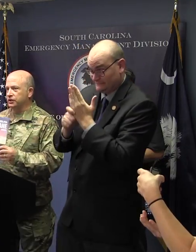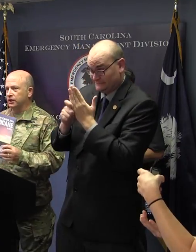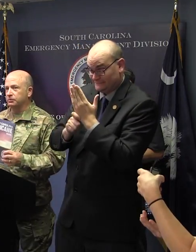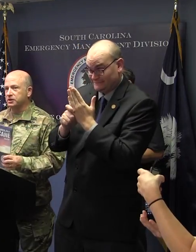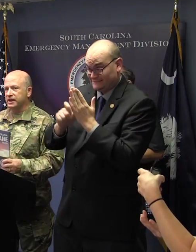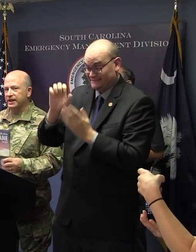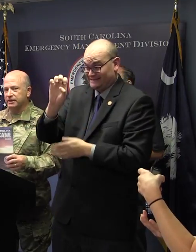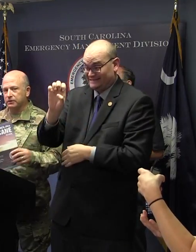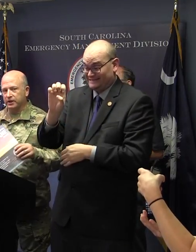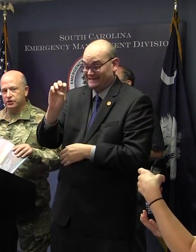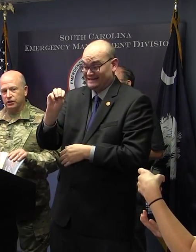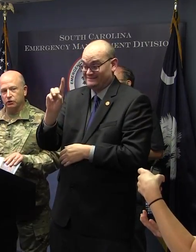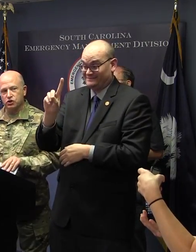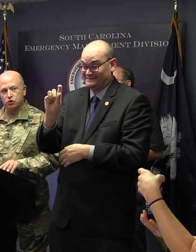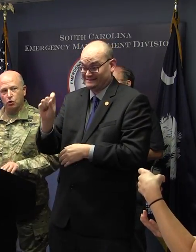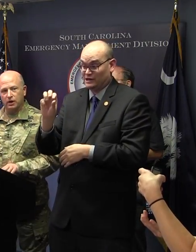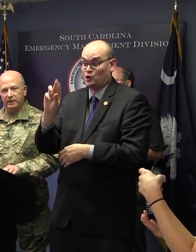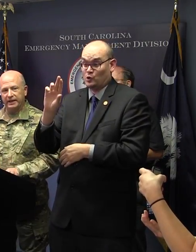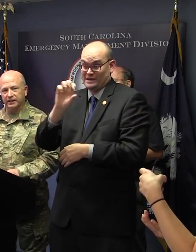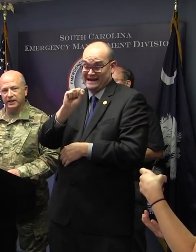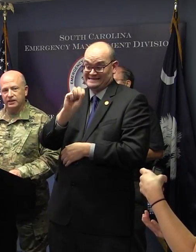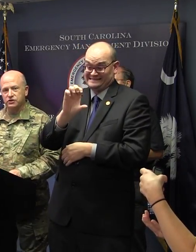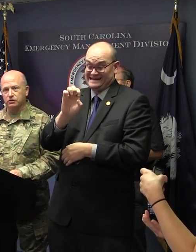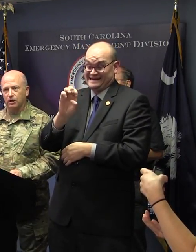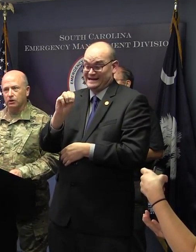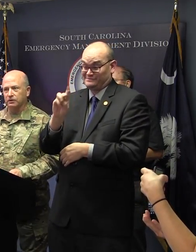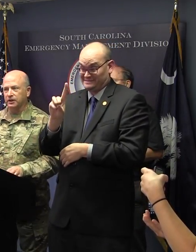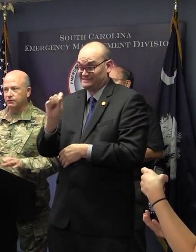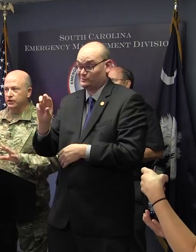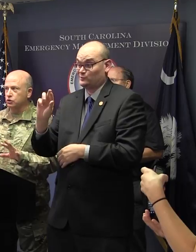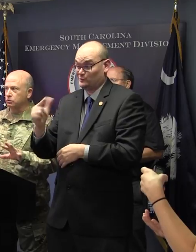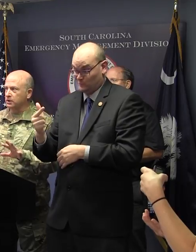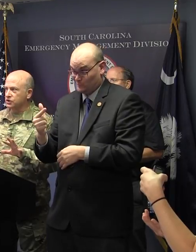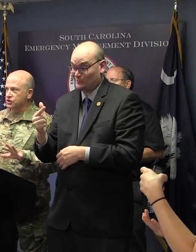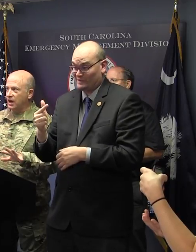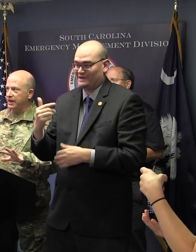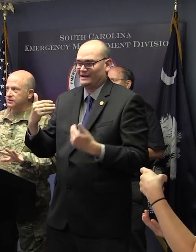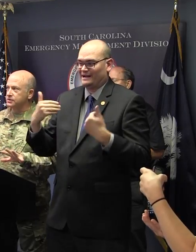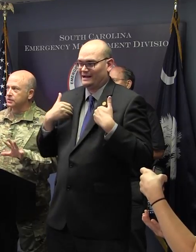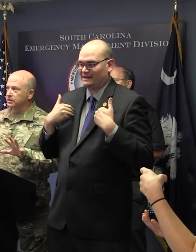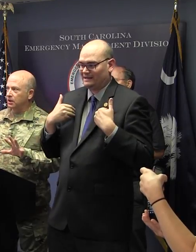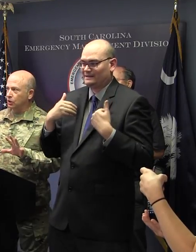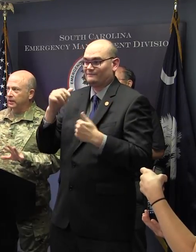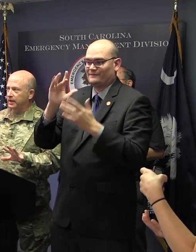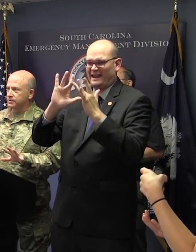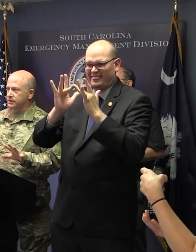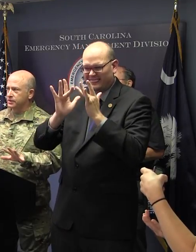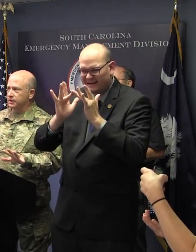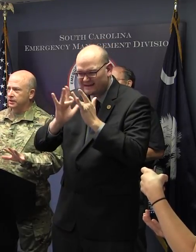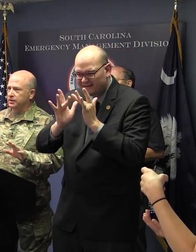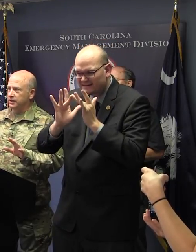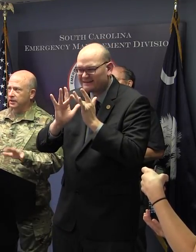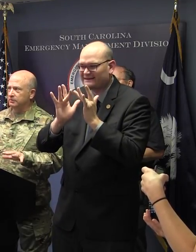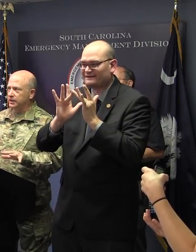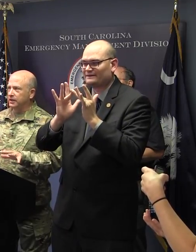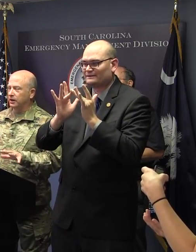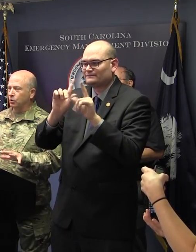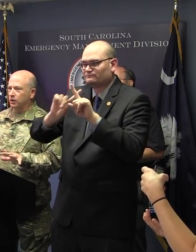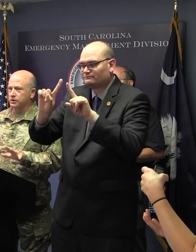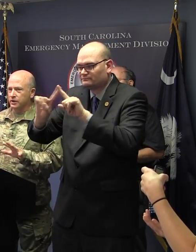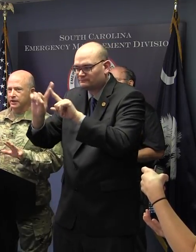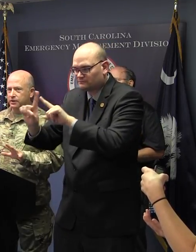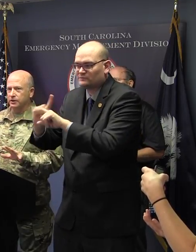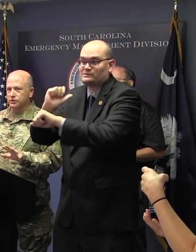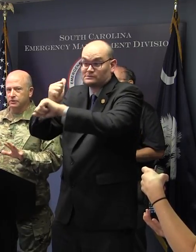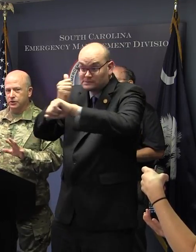information, up-to-date information on the storm and links to all of the official sites on SCEMD